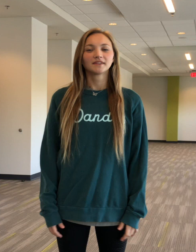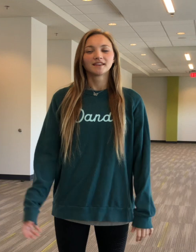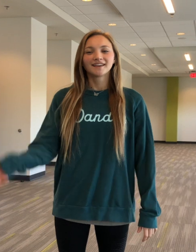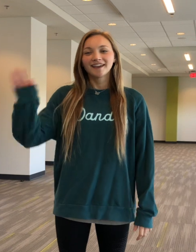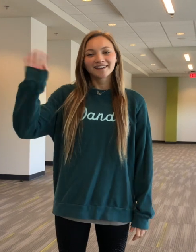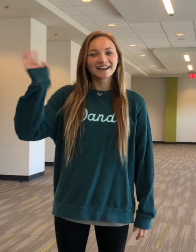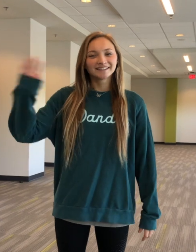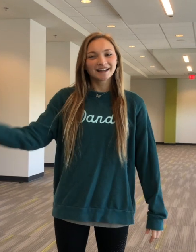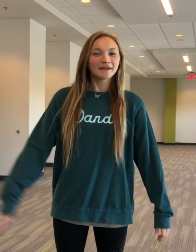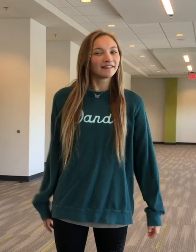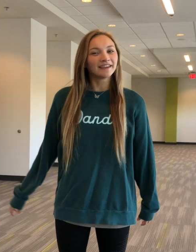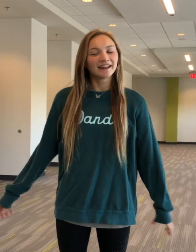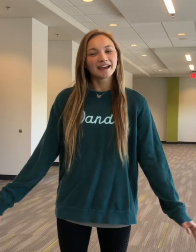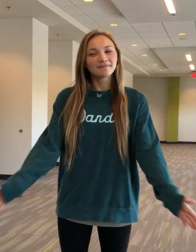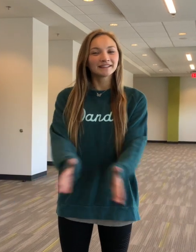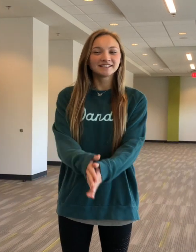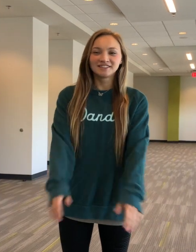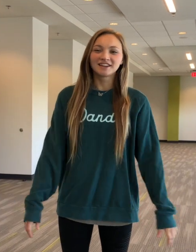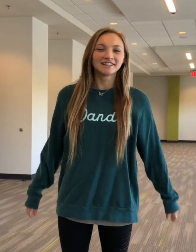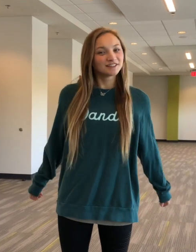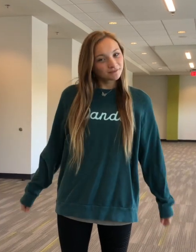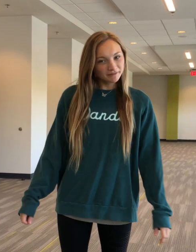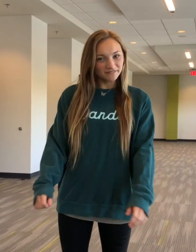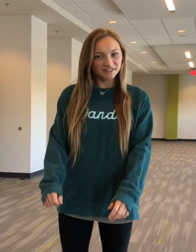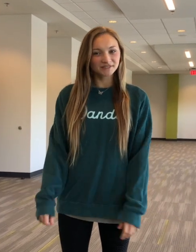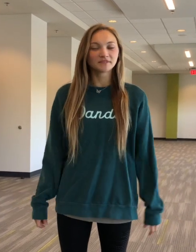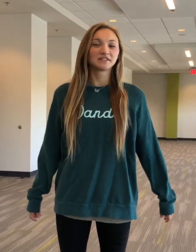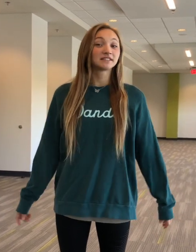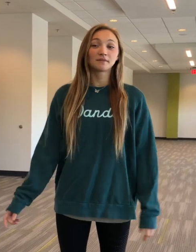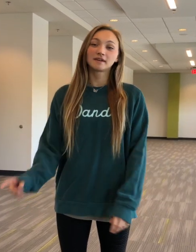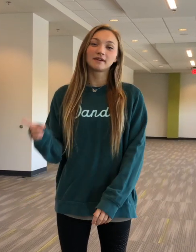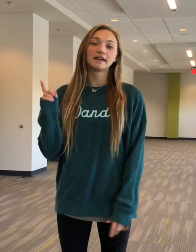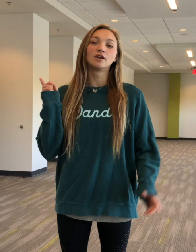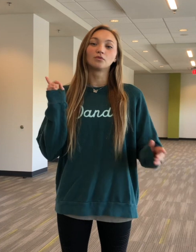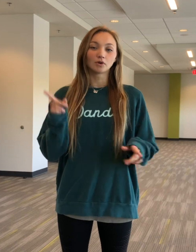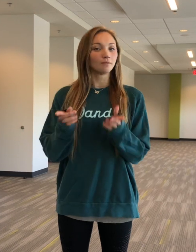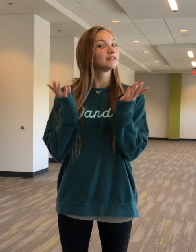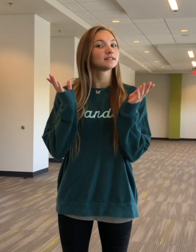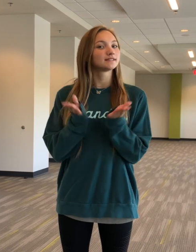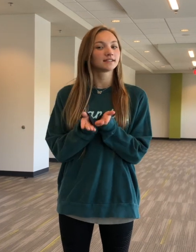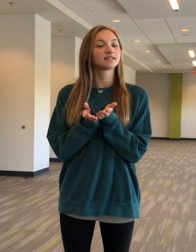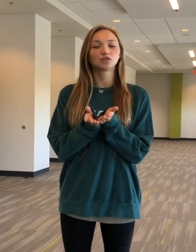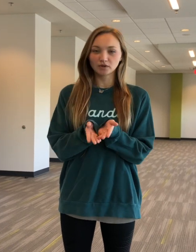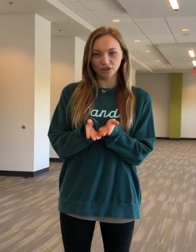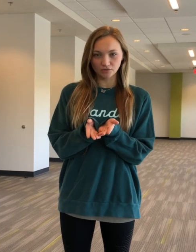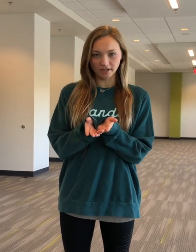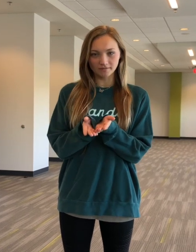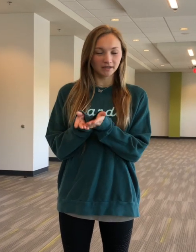Hey guys, I'm Haley and I am back to teach you guys a new memory verse. So this time we're going to be in Romans 6.23, big